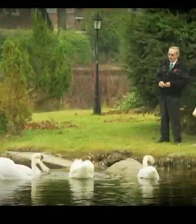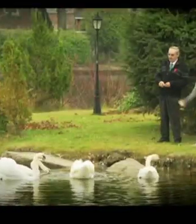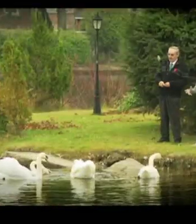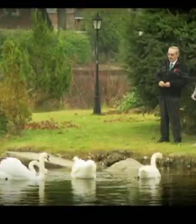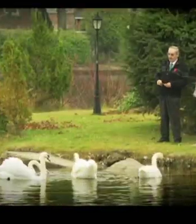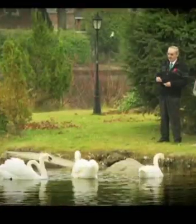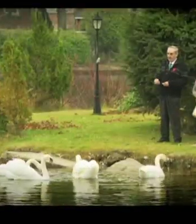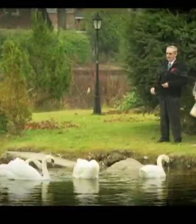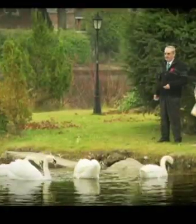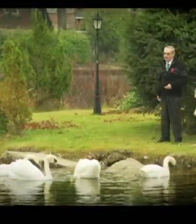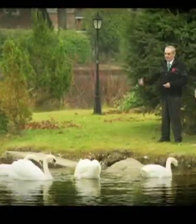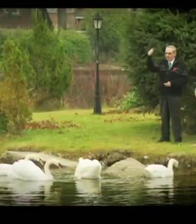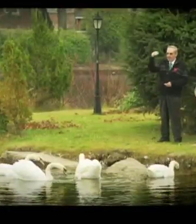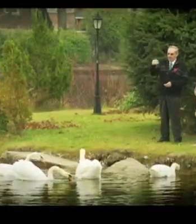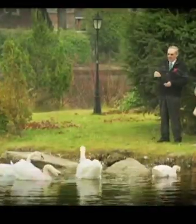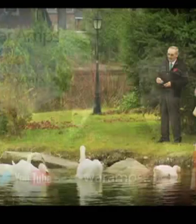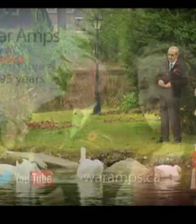about being anything else but herself.